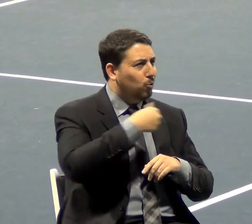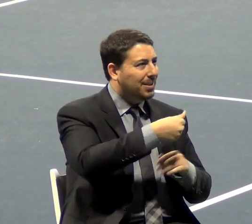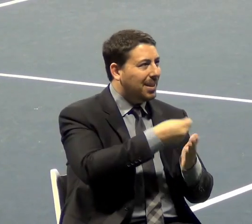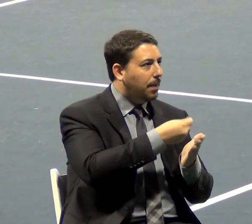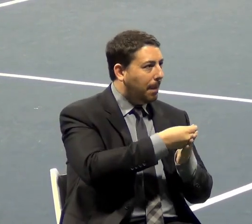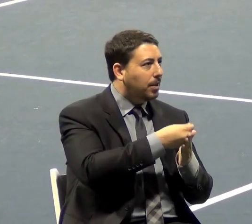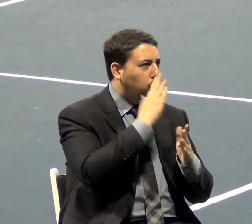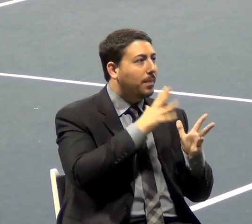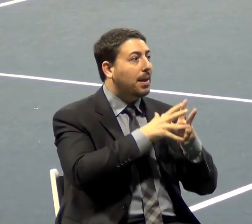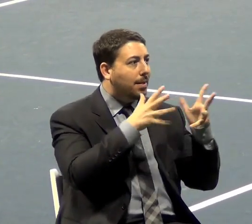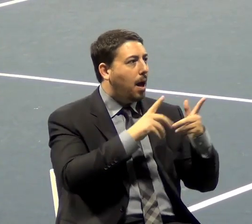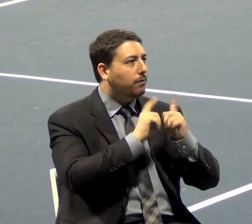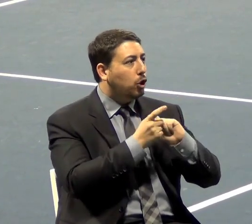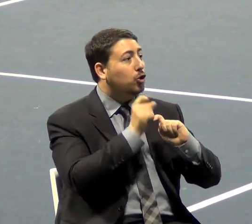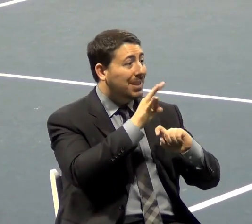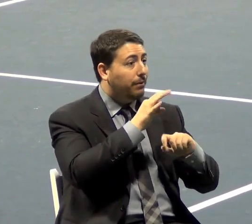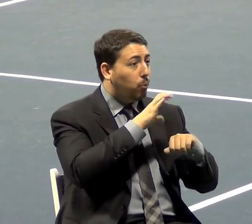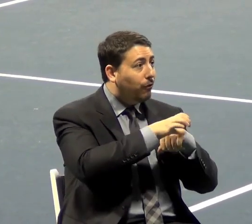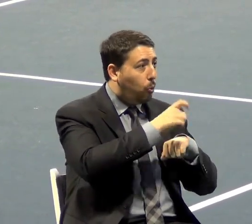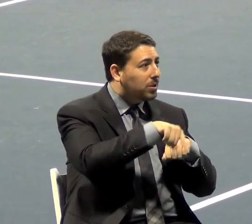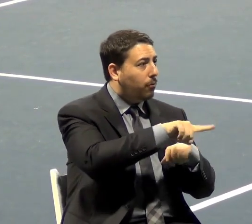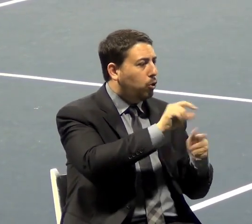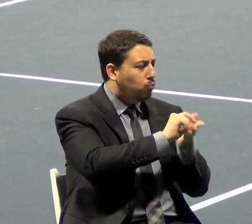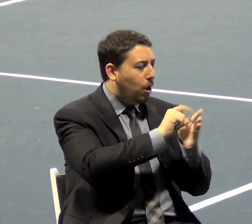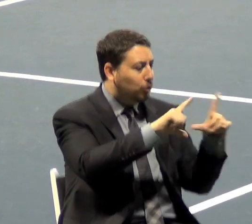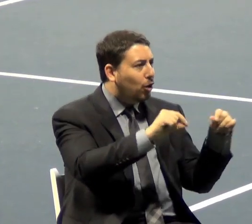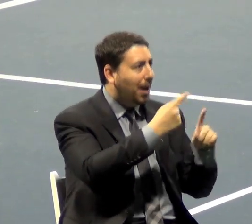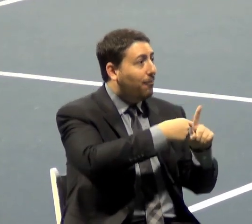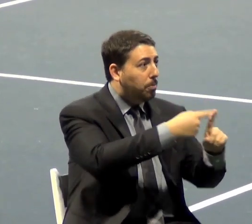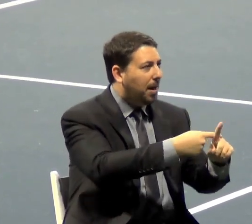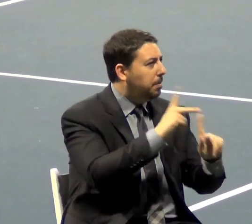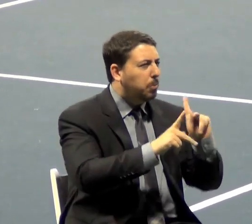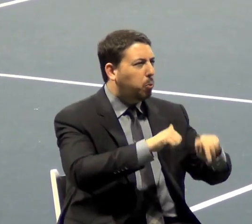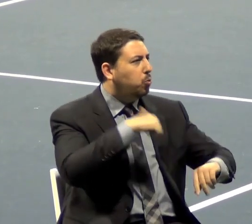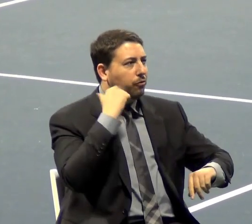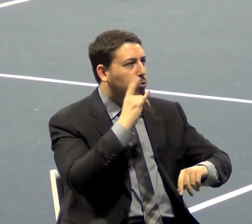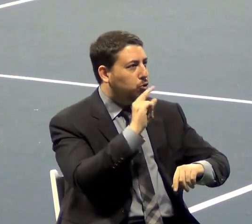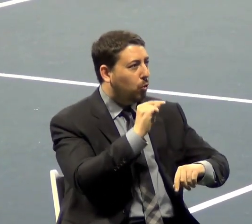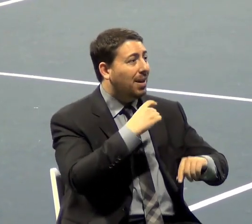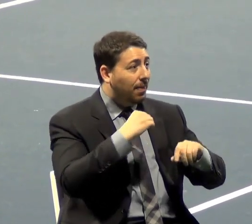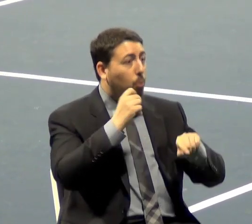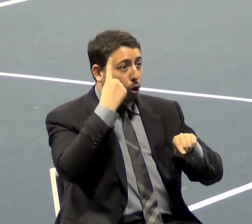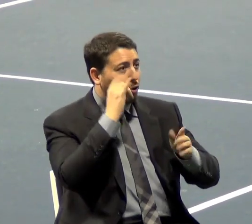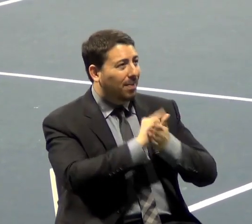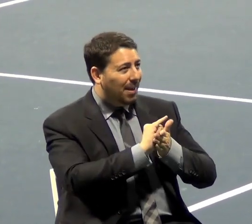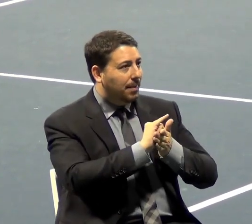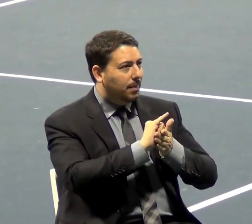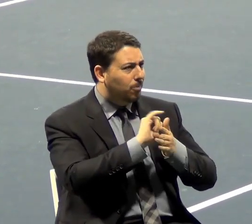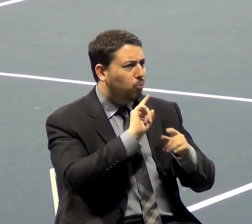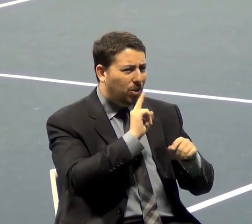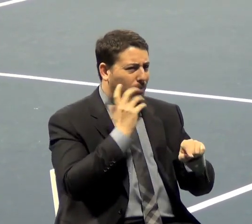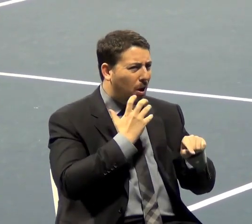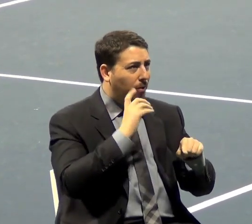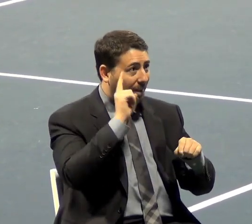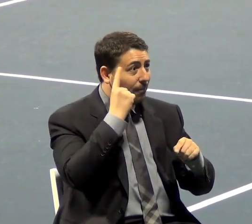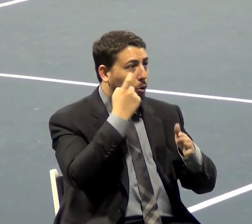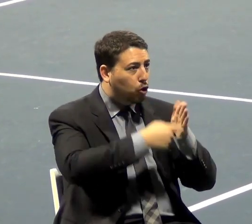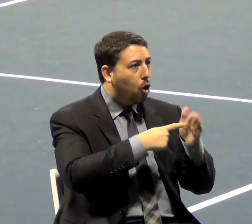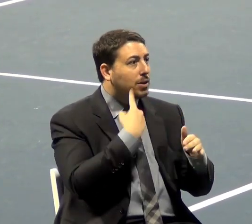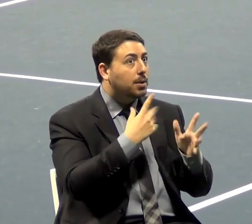a lot of changes. And people just have to realize how much this government is costing us. And it's costing us plenty.